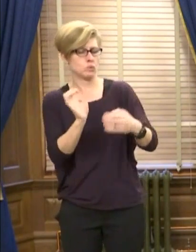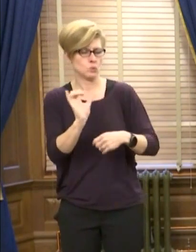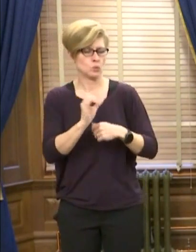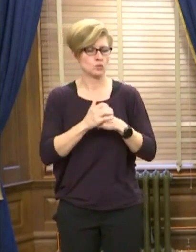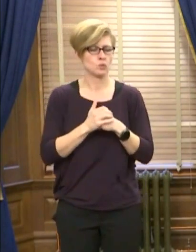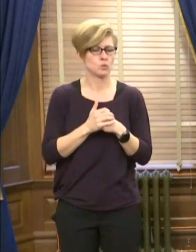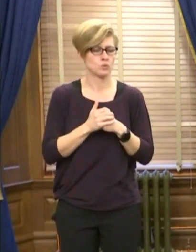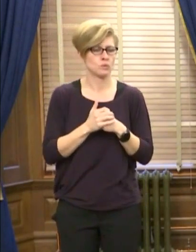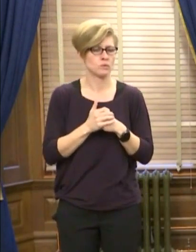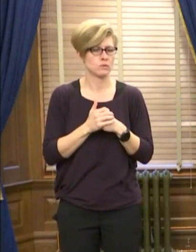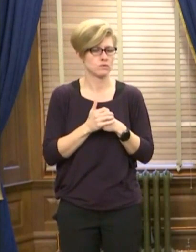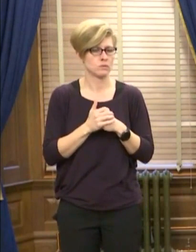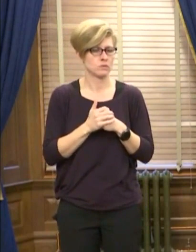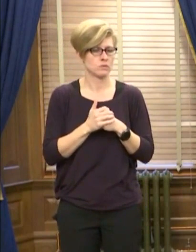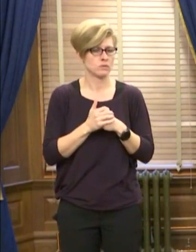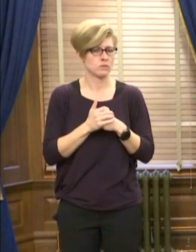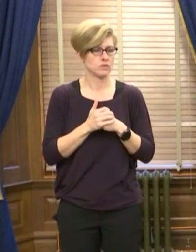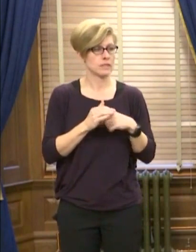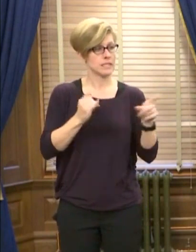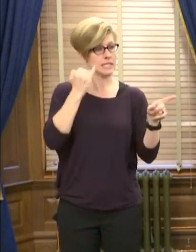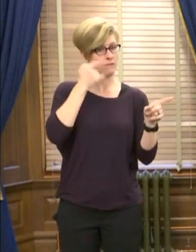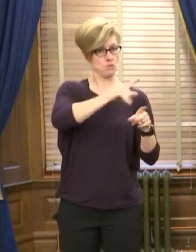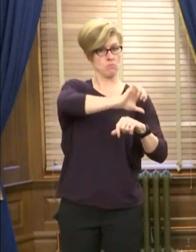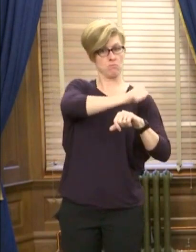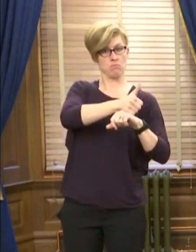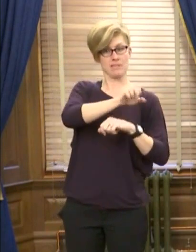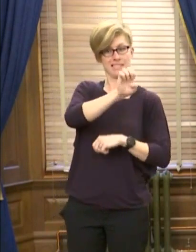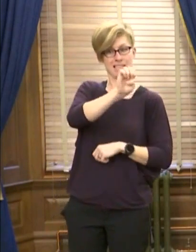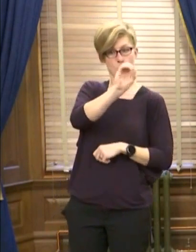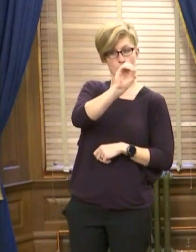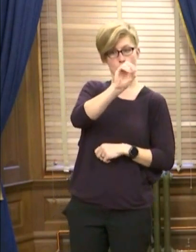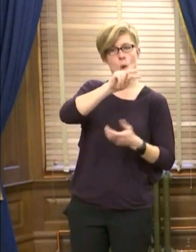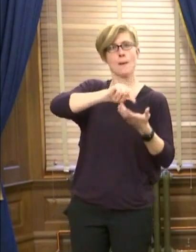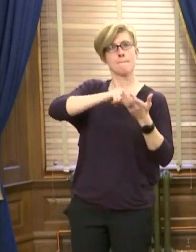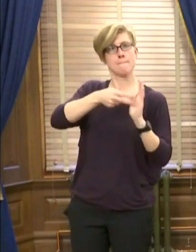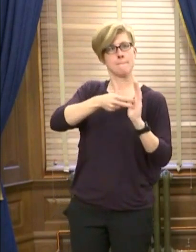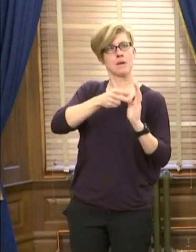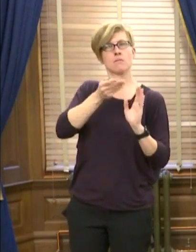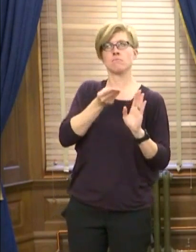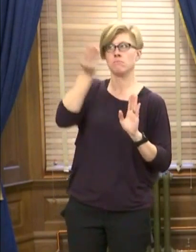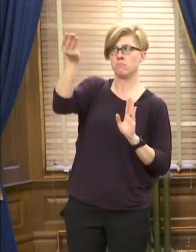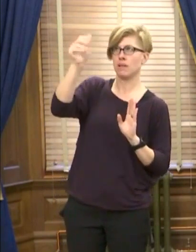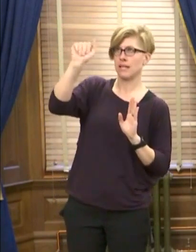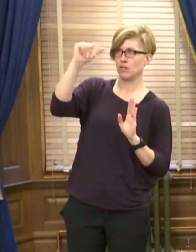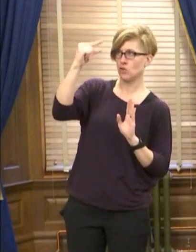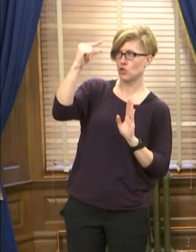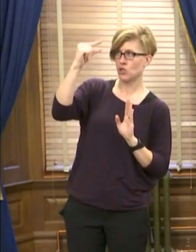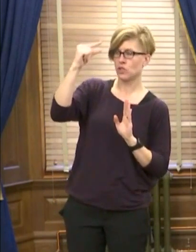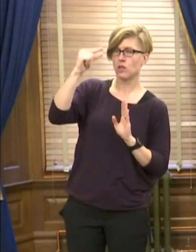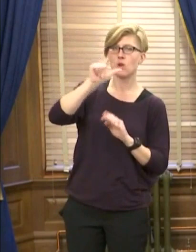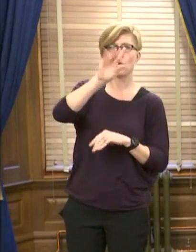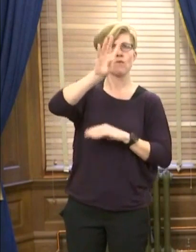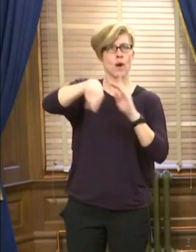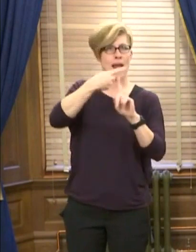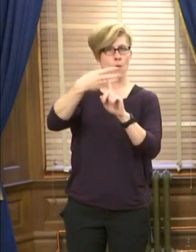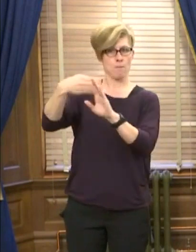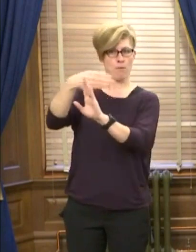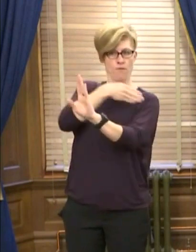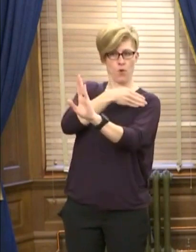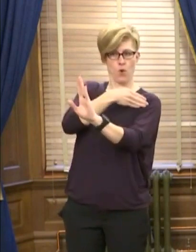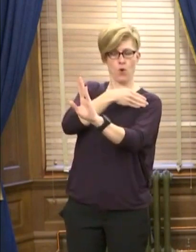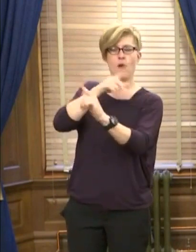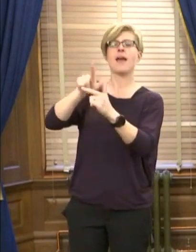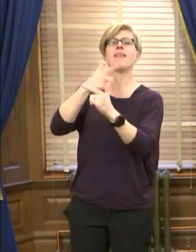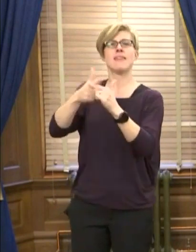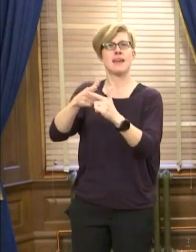And if you wanted to issue an executive order, you'd have to give it to the Attorney General in 24 hours in advance and then